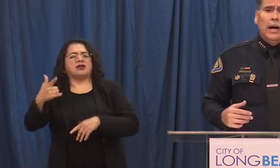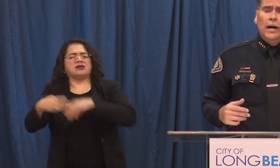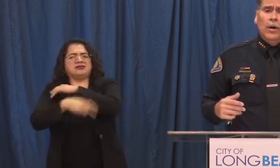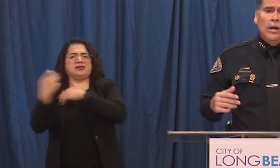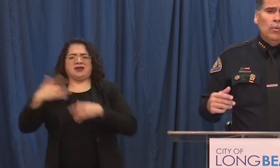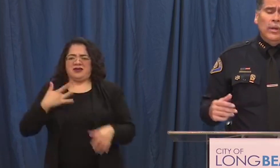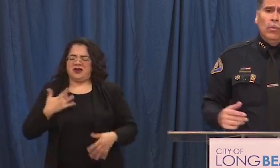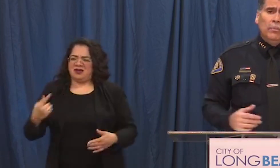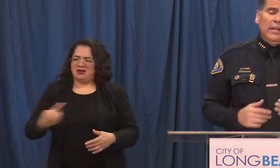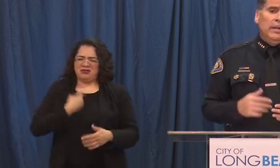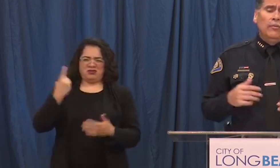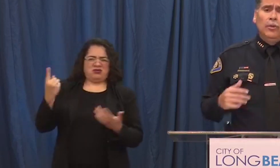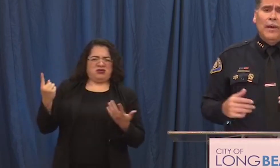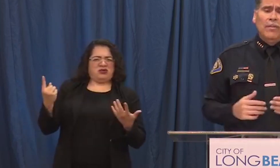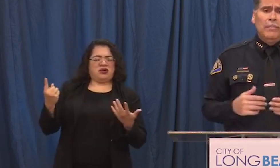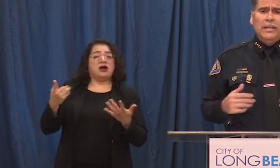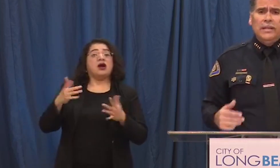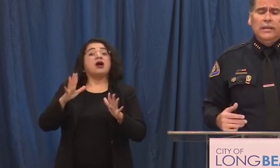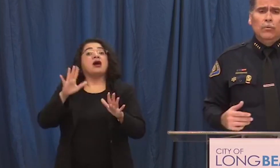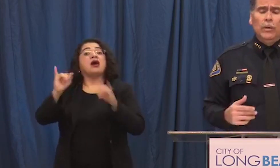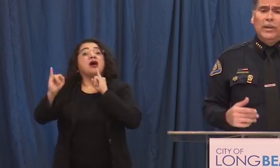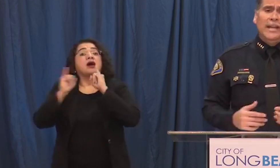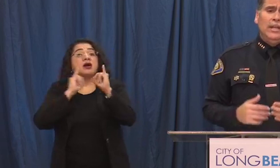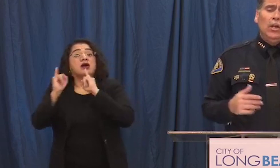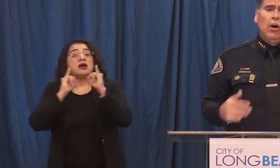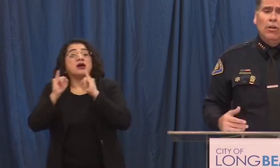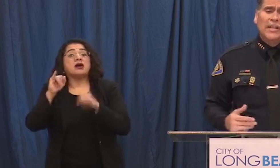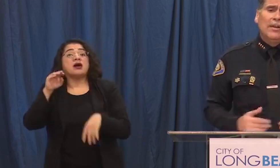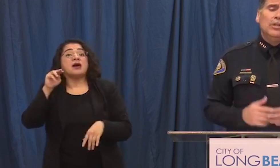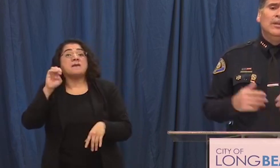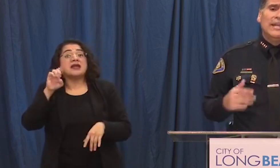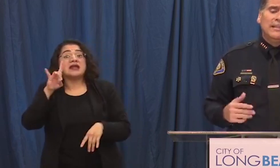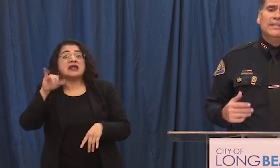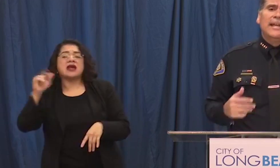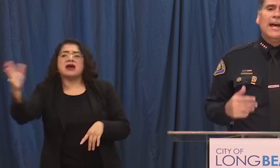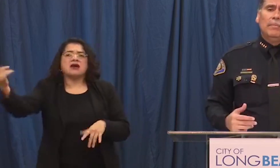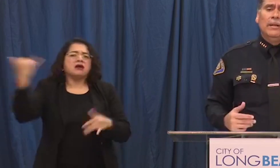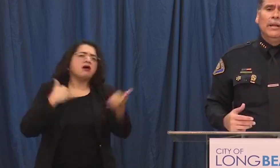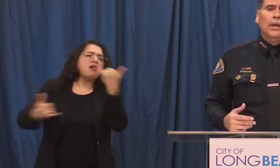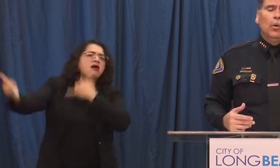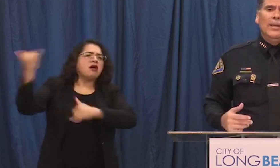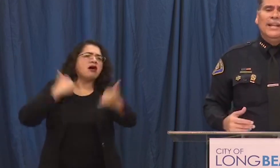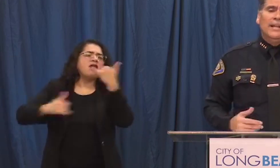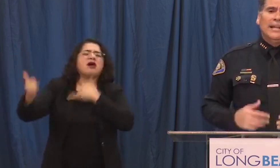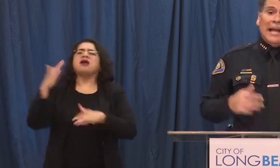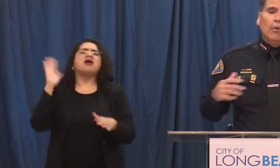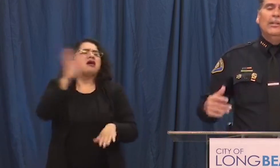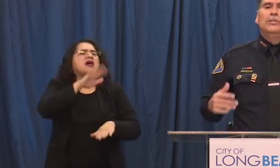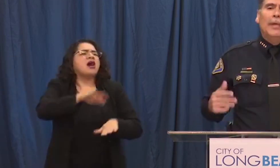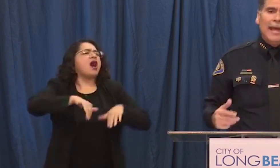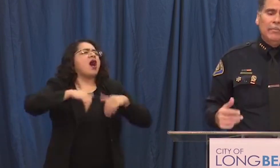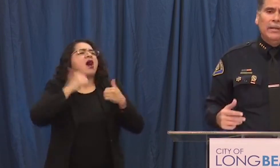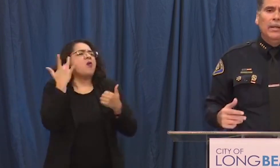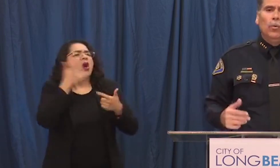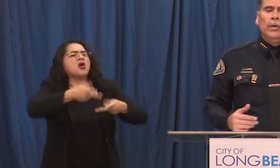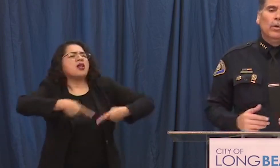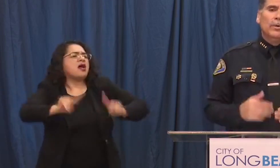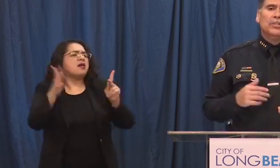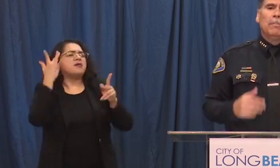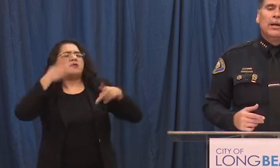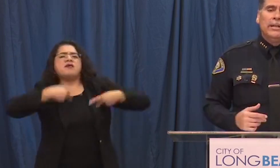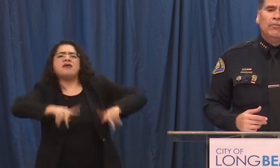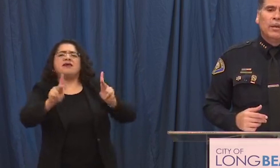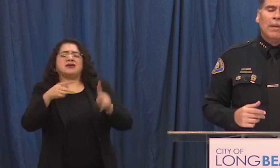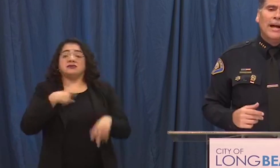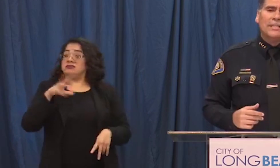uh we were being interviewed by the media we were getting calls how do you let this happen we didn't allow it to happen we